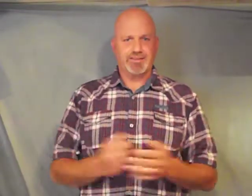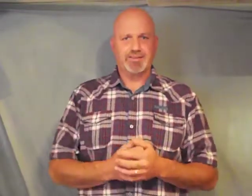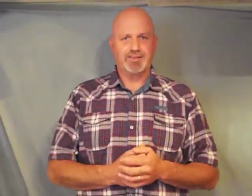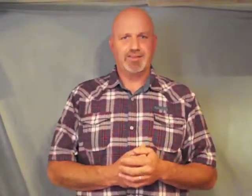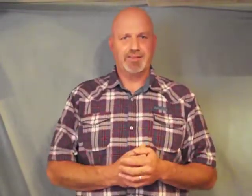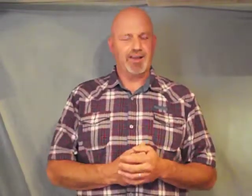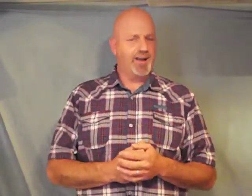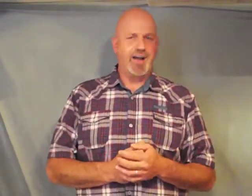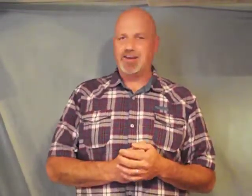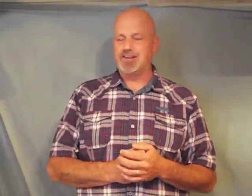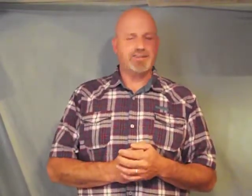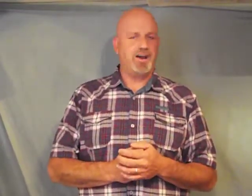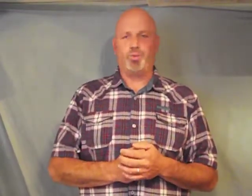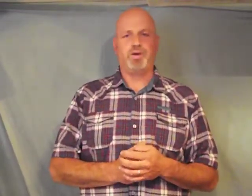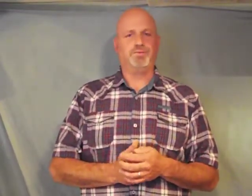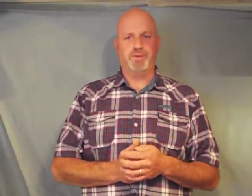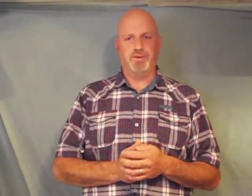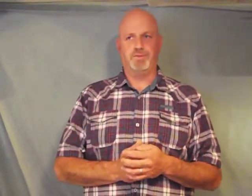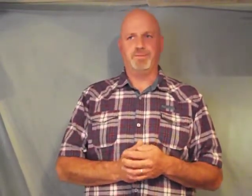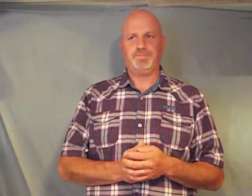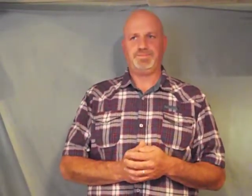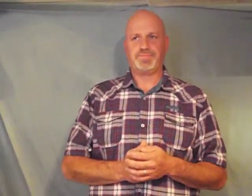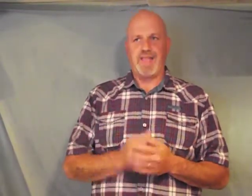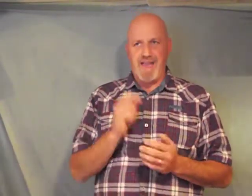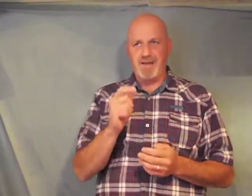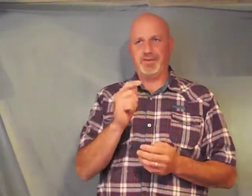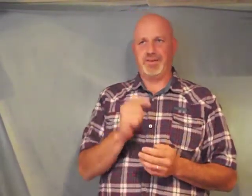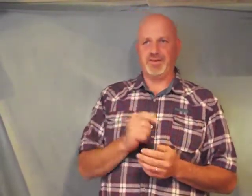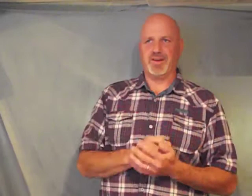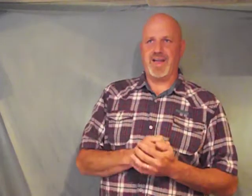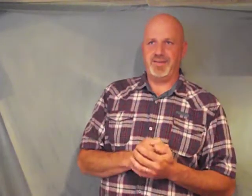that God does not want for you to happen in your life